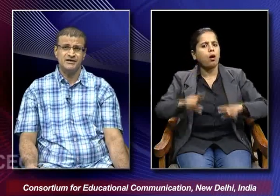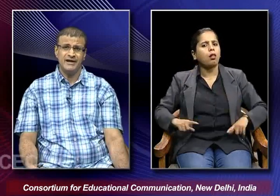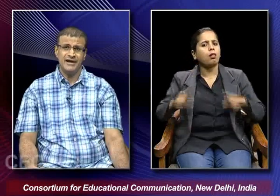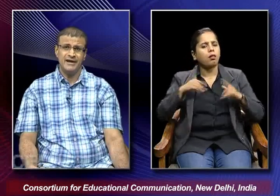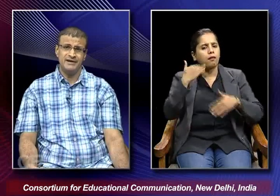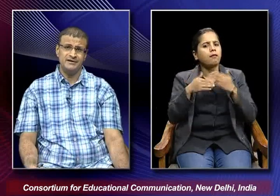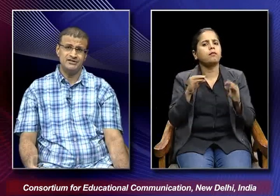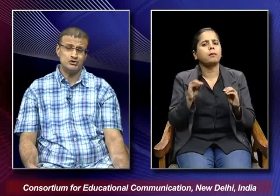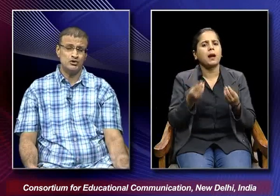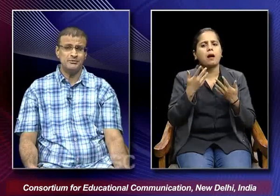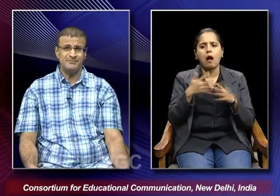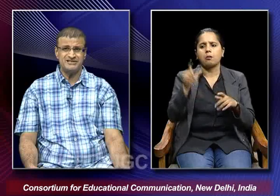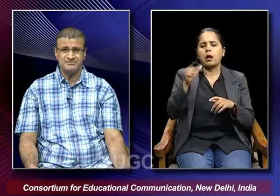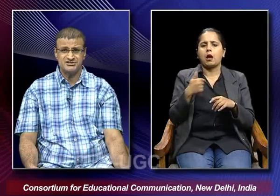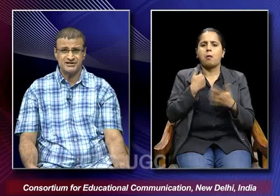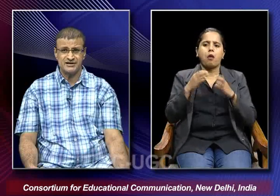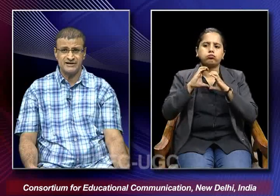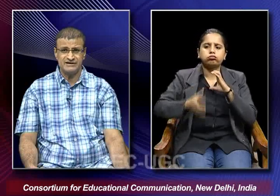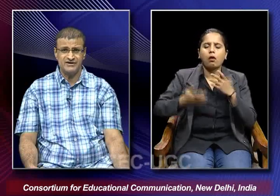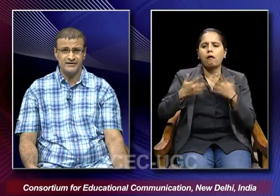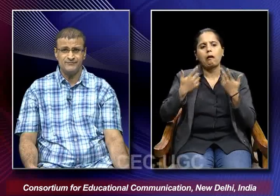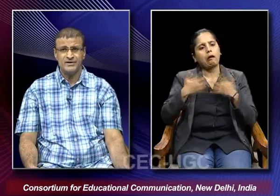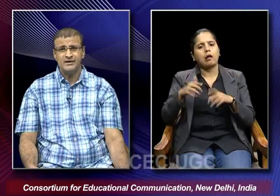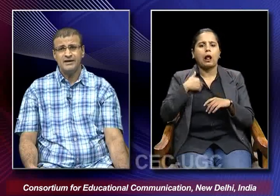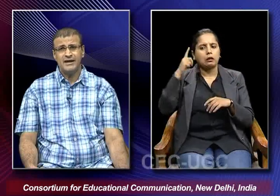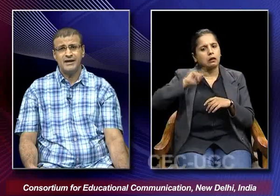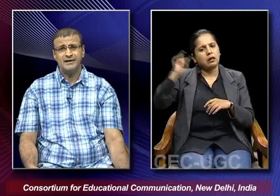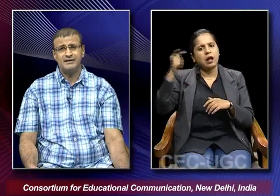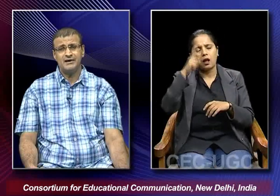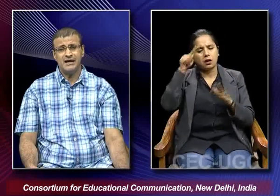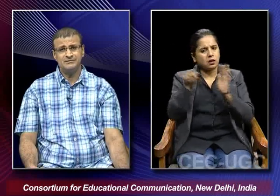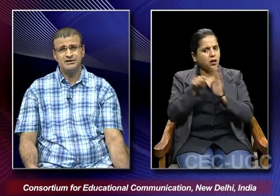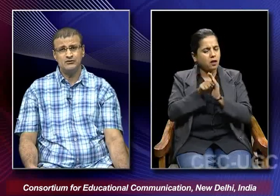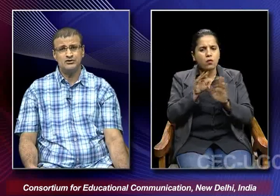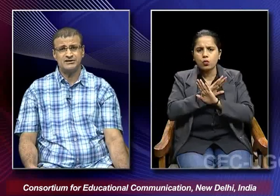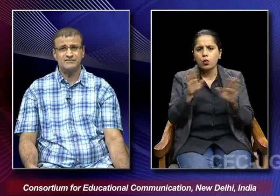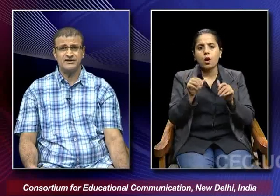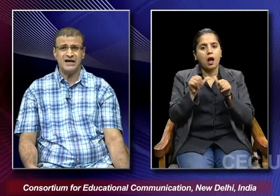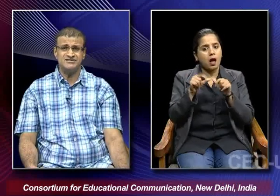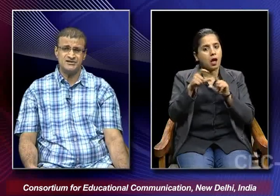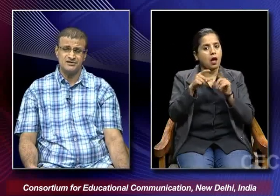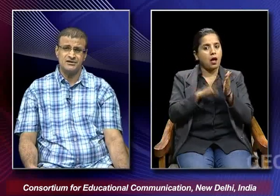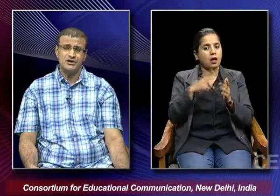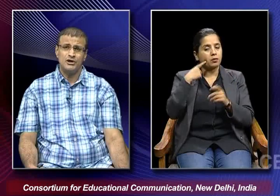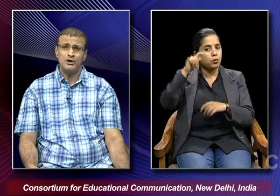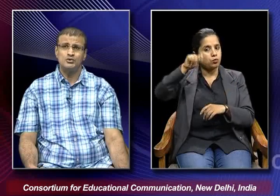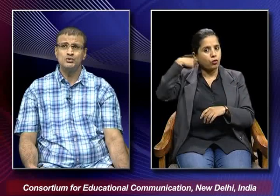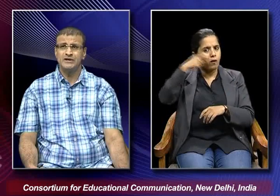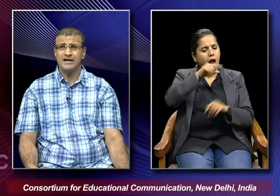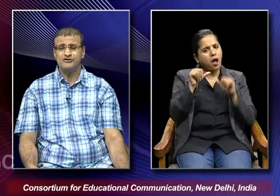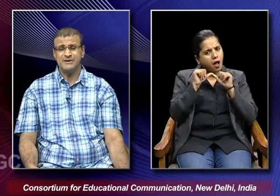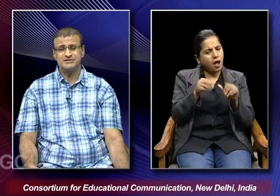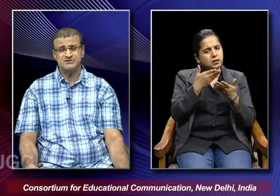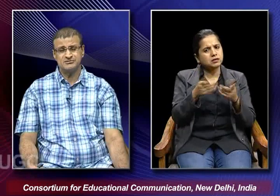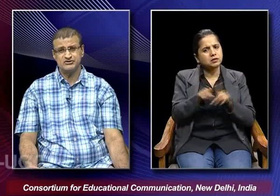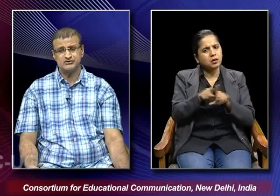and they should not be pessimistic in any way and admi was in a way answer to the